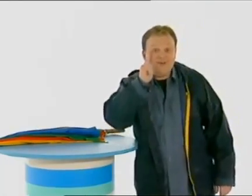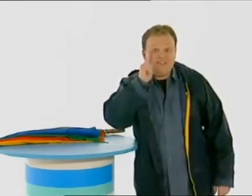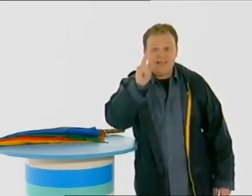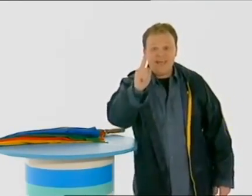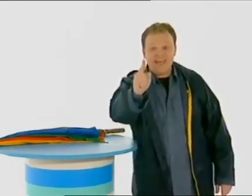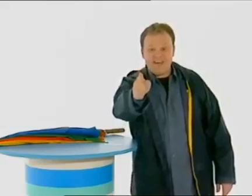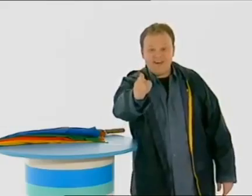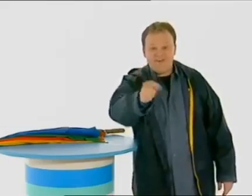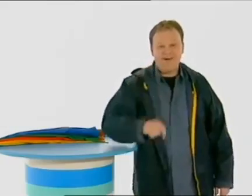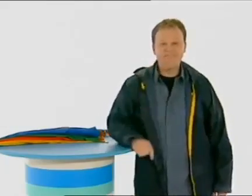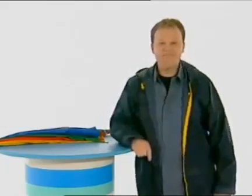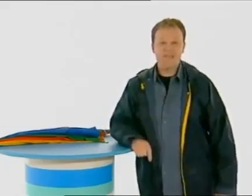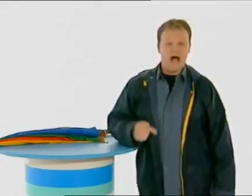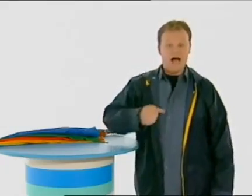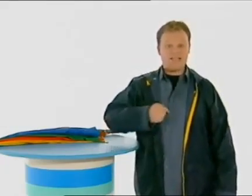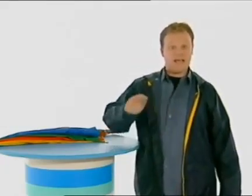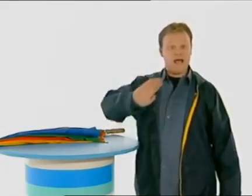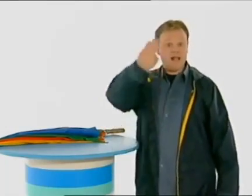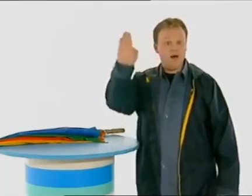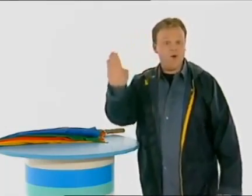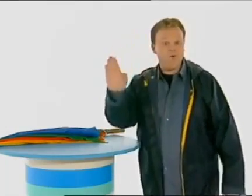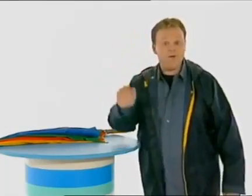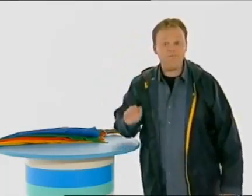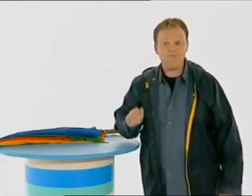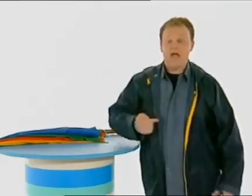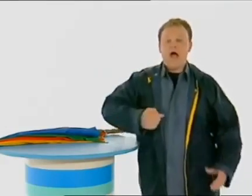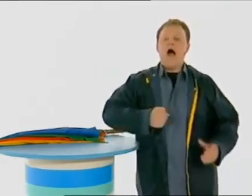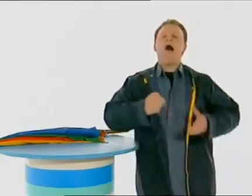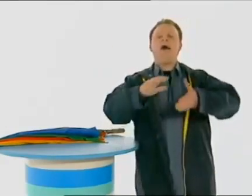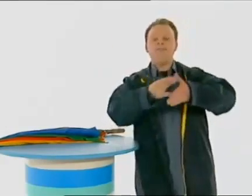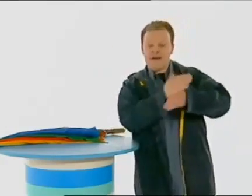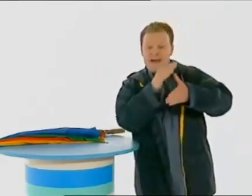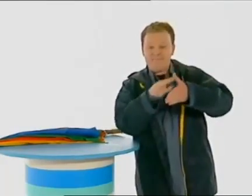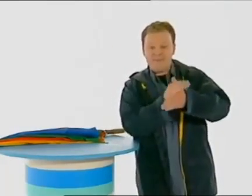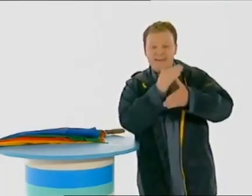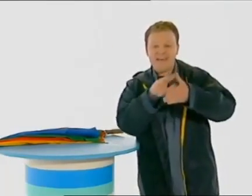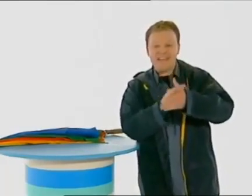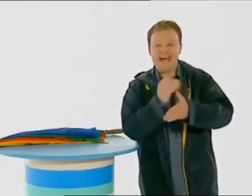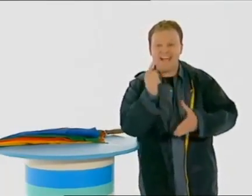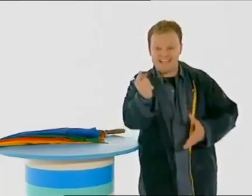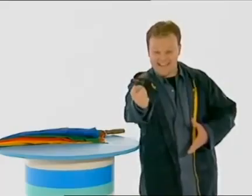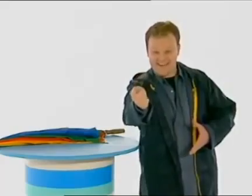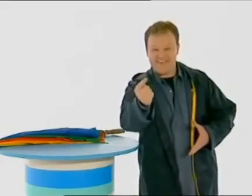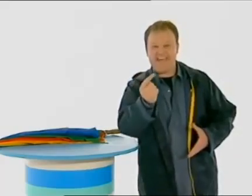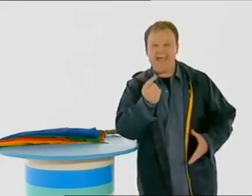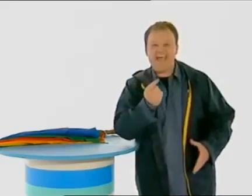see you. I say hello, I'm happy that you came.